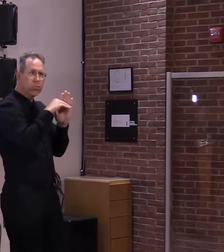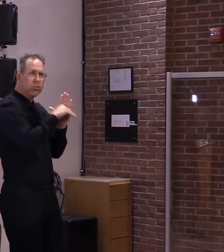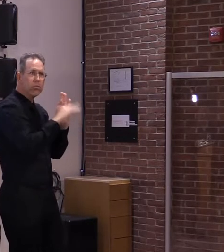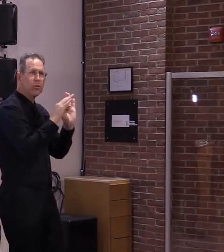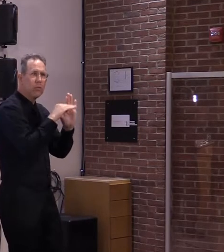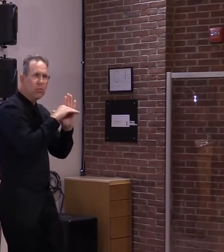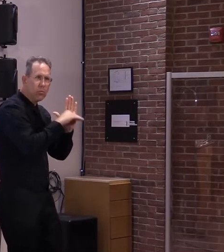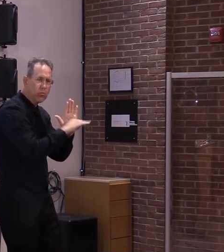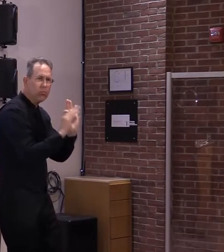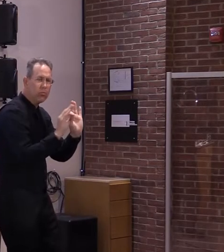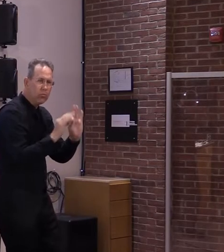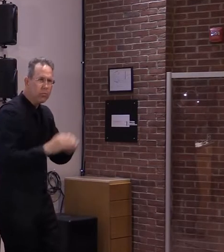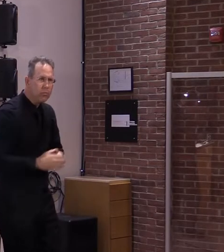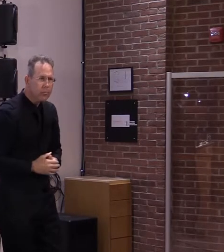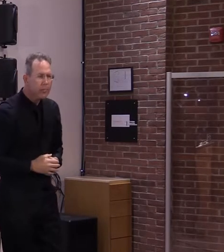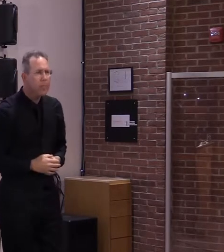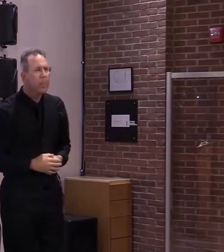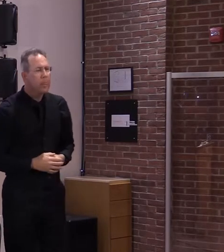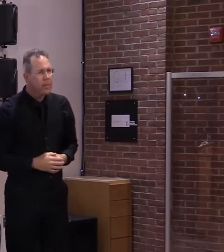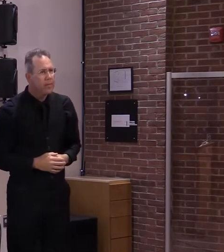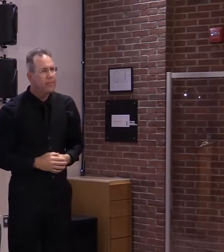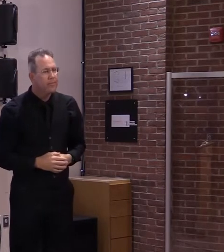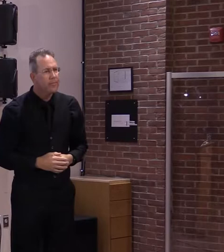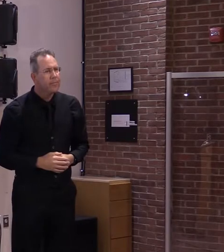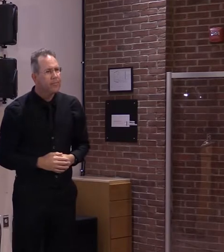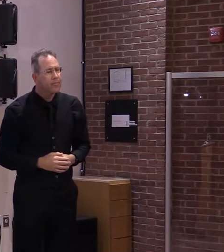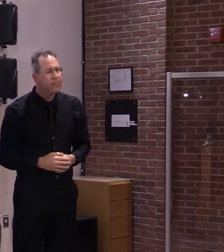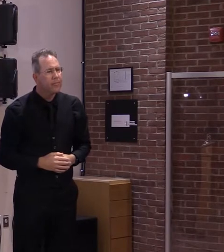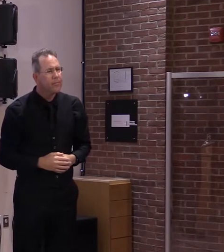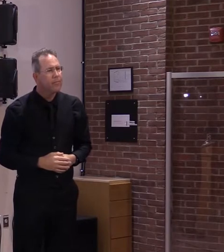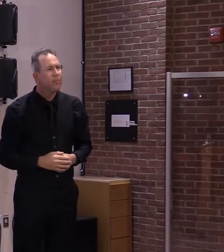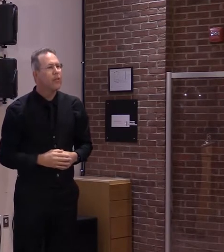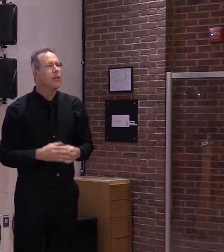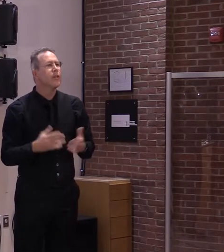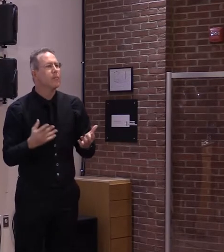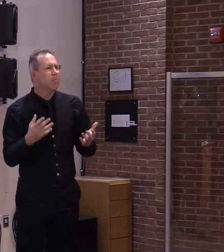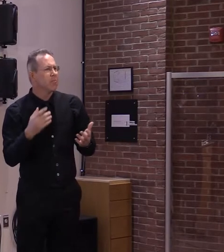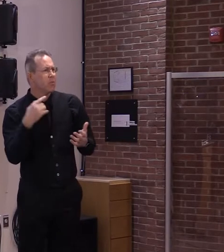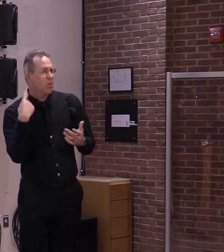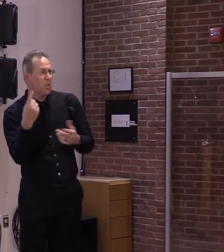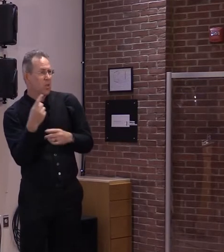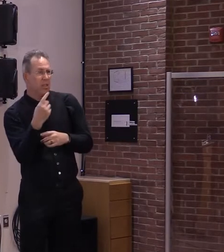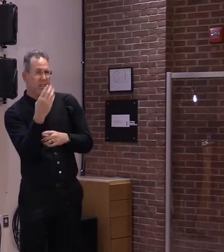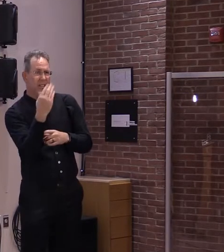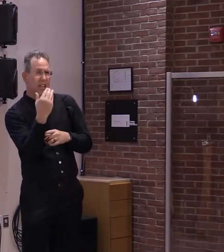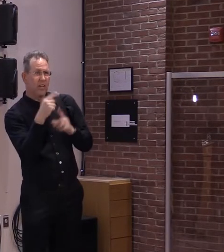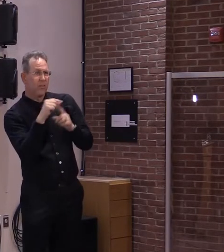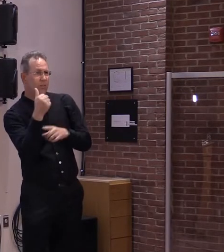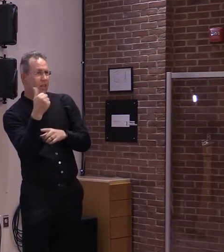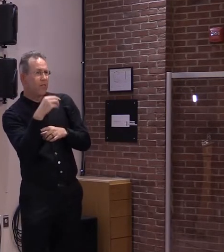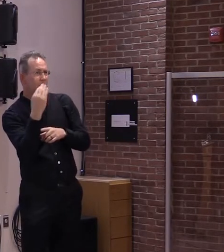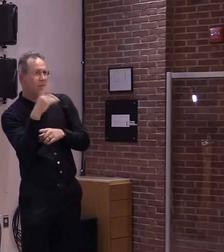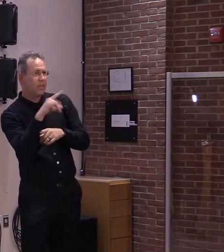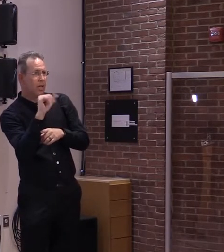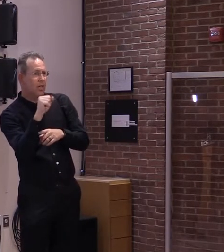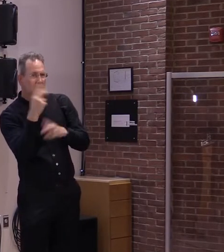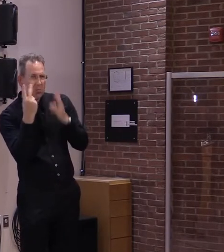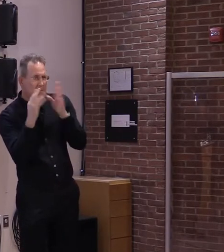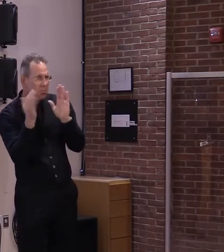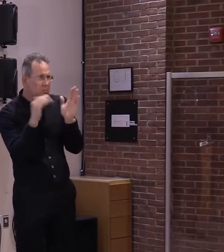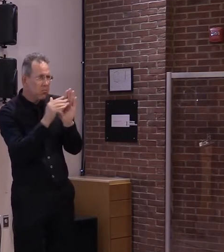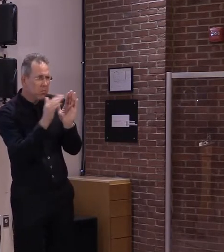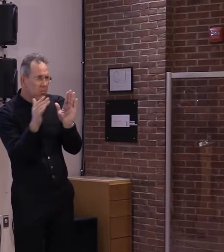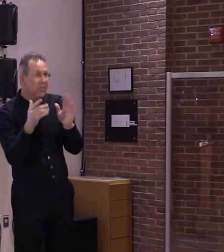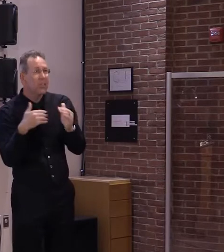14-day period and in the days subsequent to it as well. And looking forward in the Vermont Forward Plan, we also